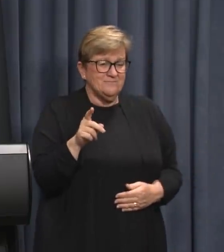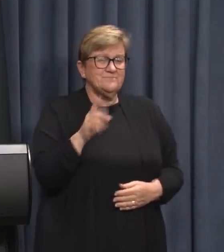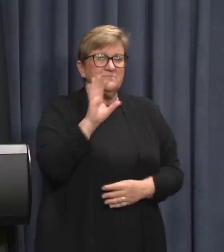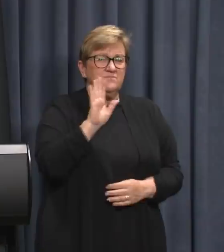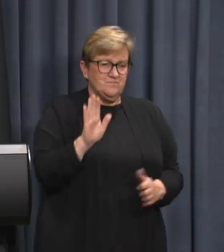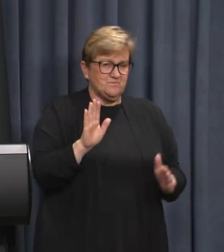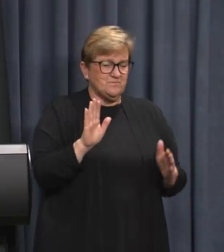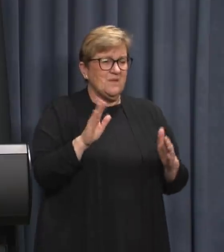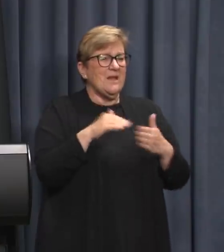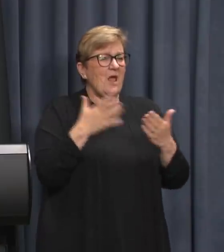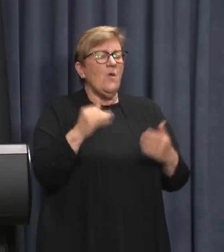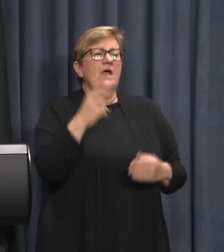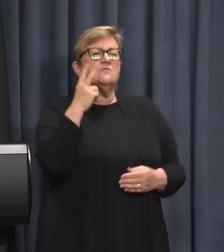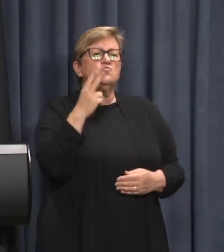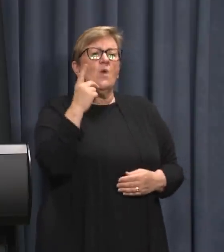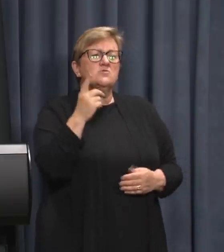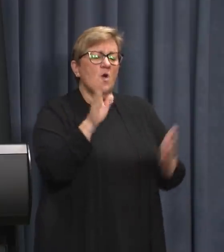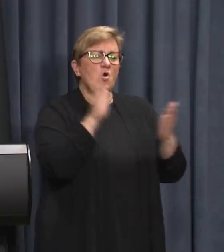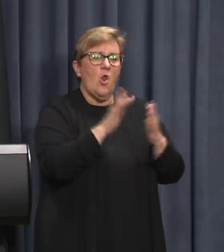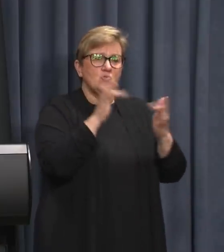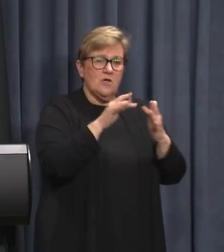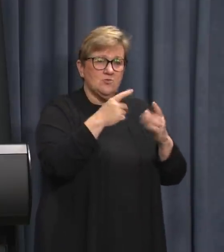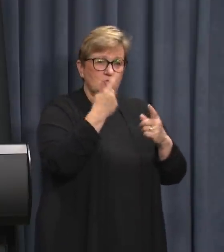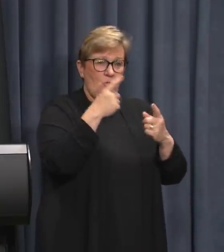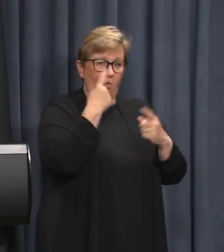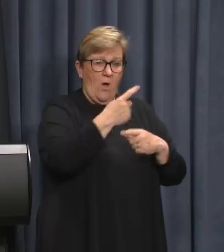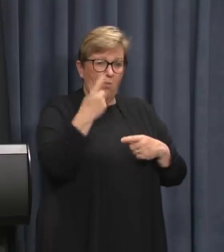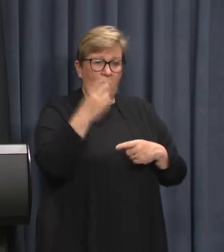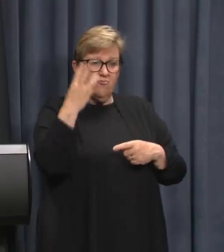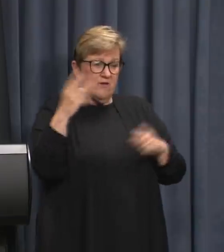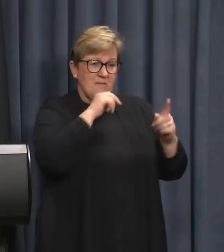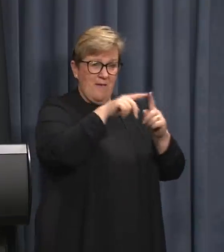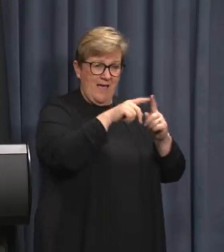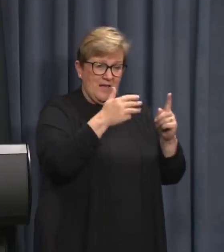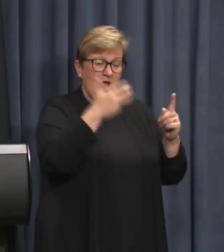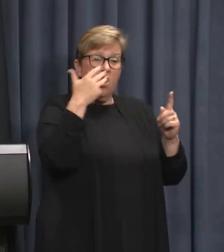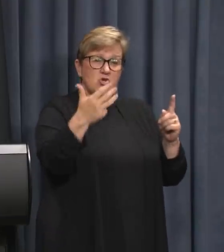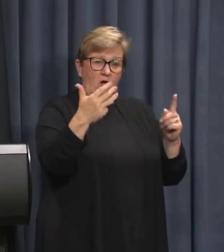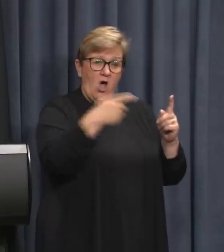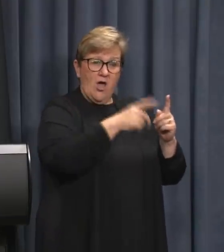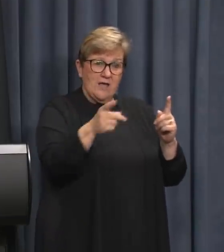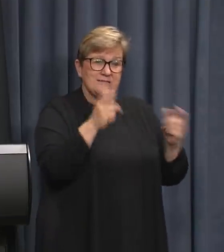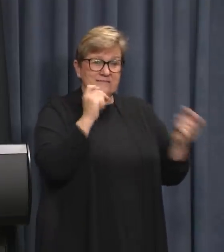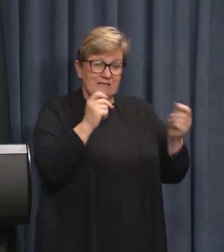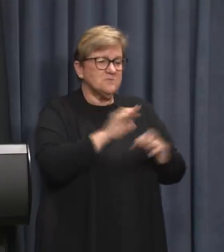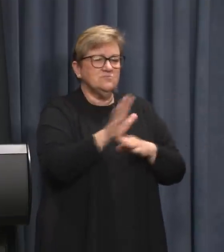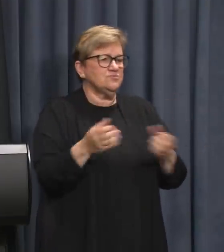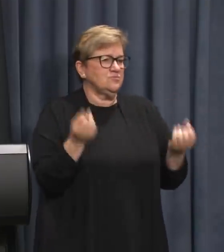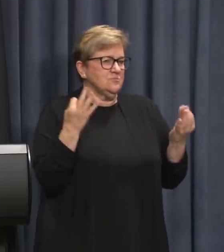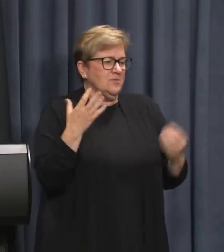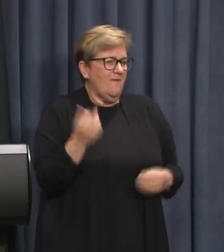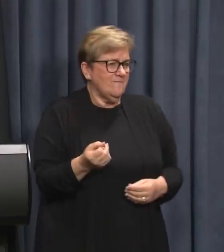Now there are 21 close contacts linked to 1133, nine of whom have tested negative so far